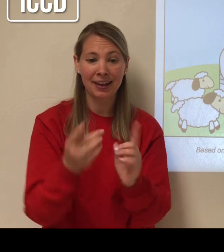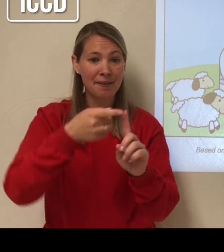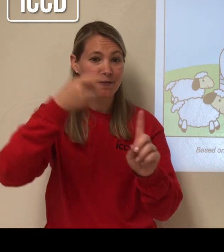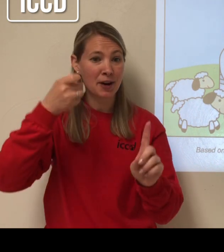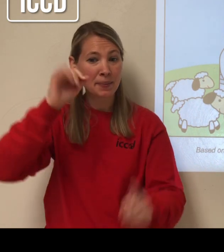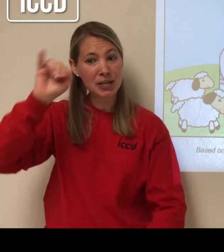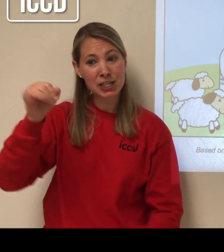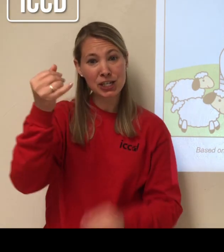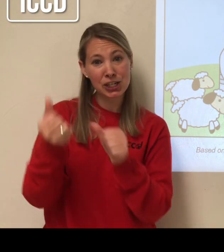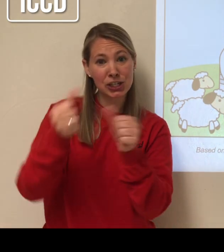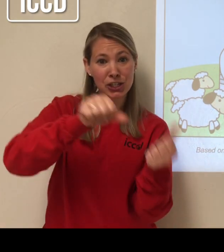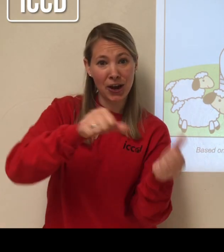Luke.